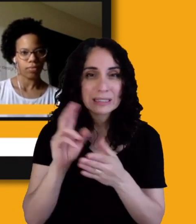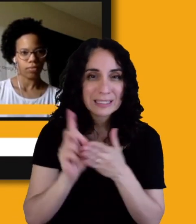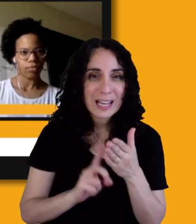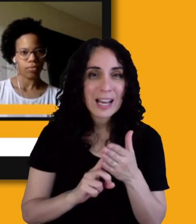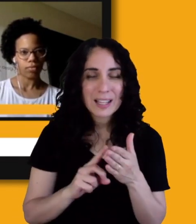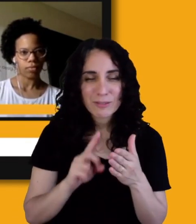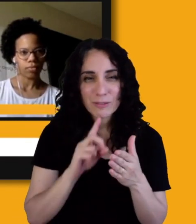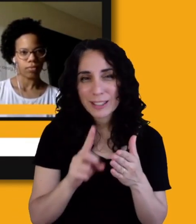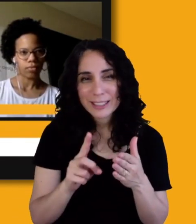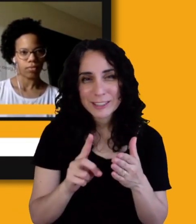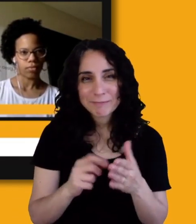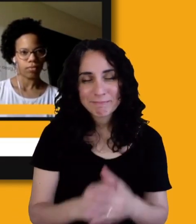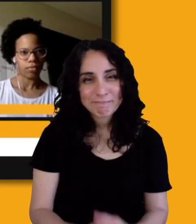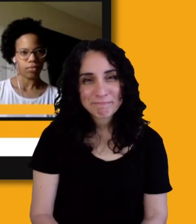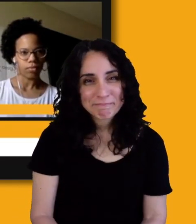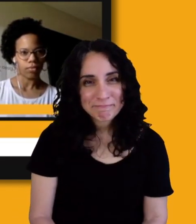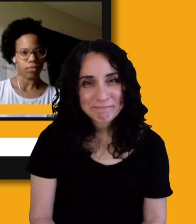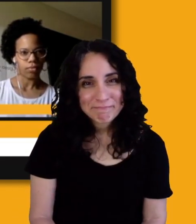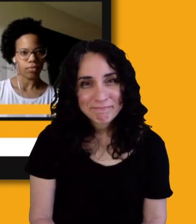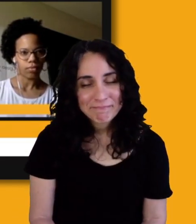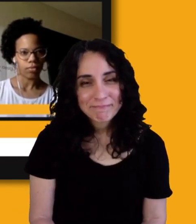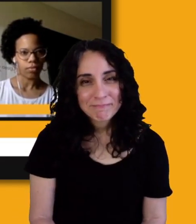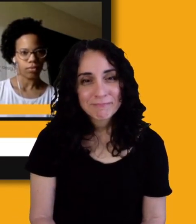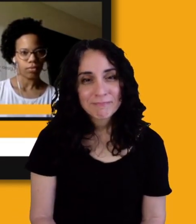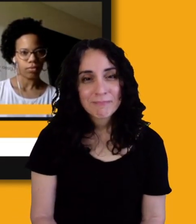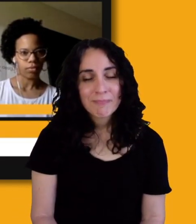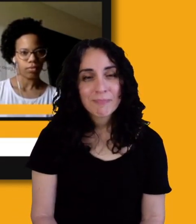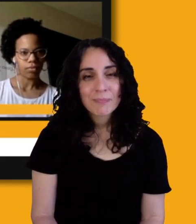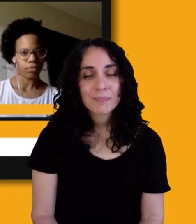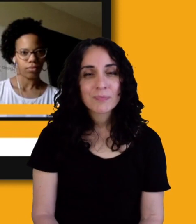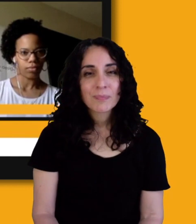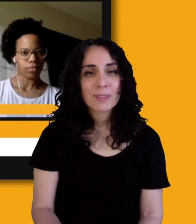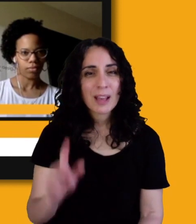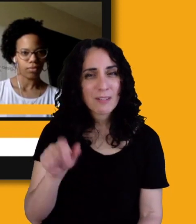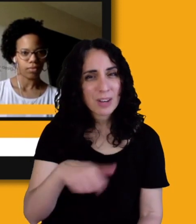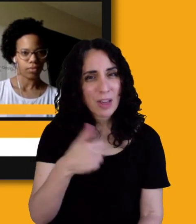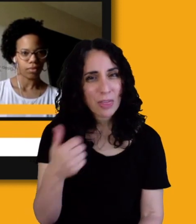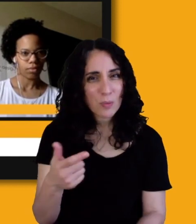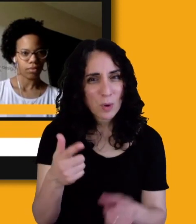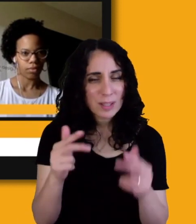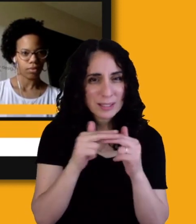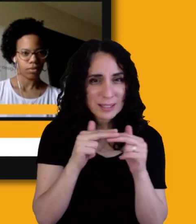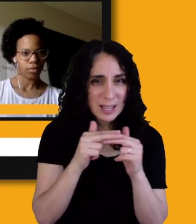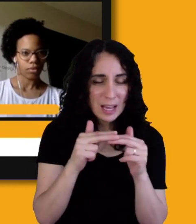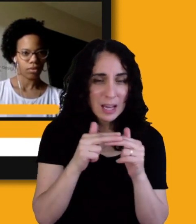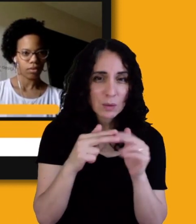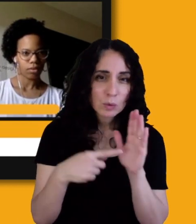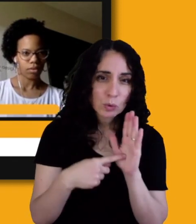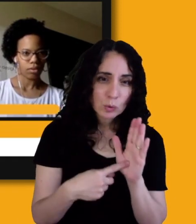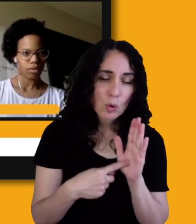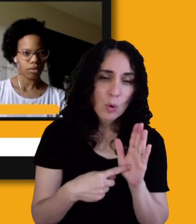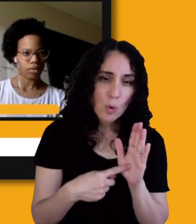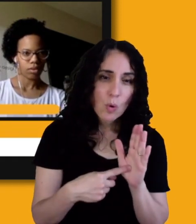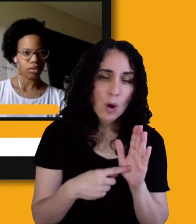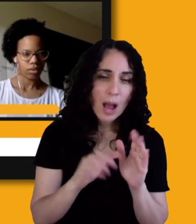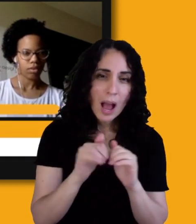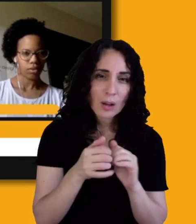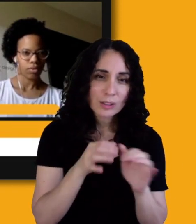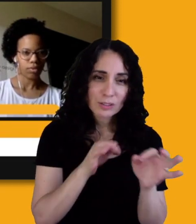there's a slide, Lisa, think it's number six, which is, is kind of my way of describing this. And that is